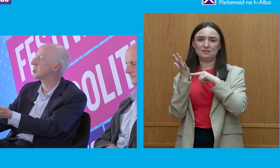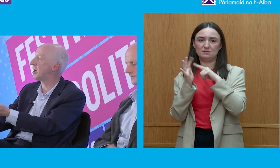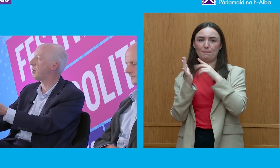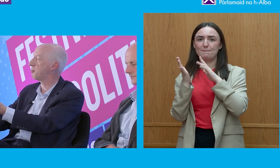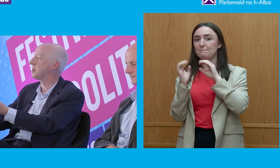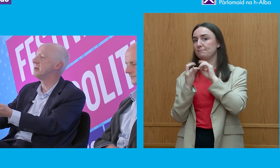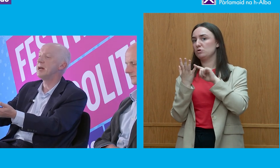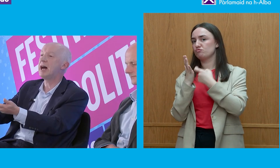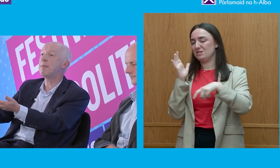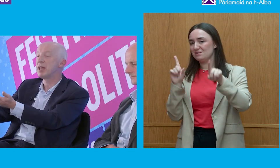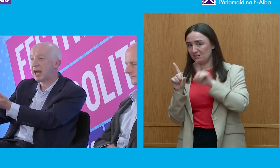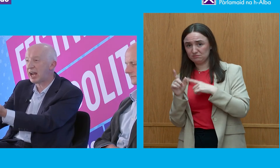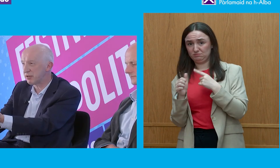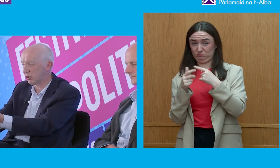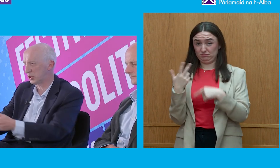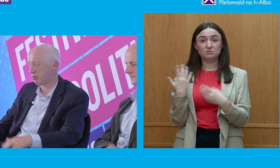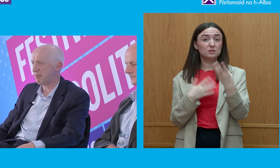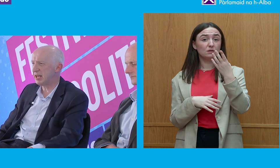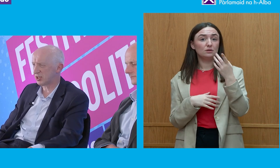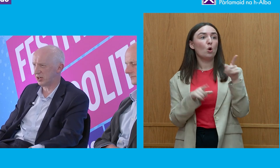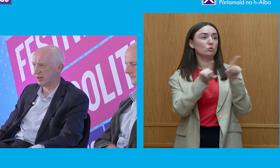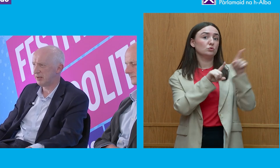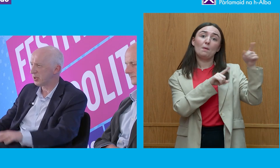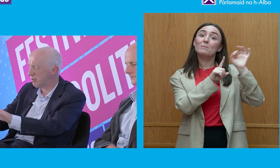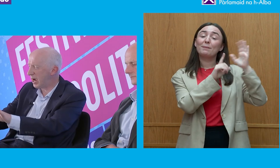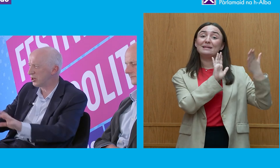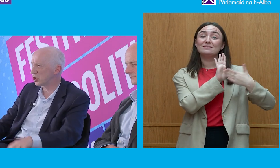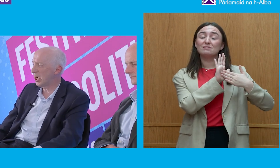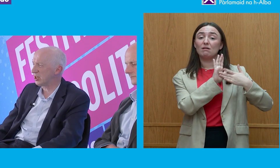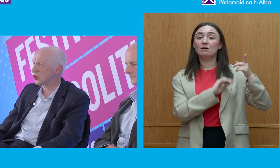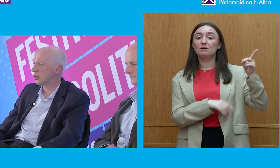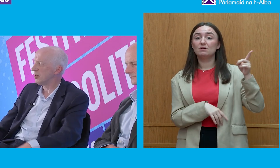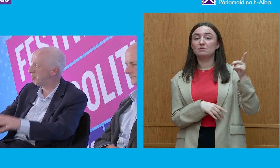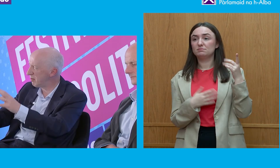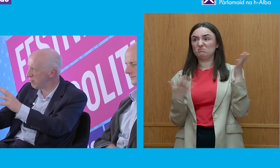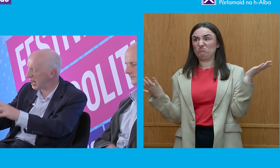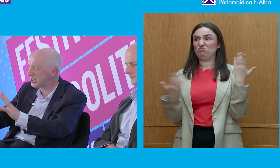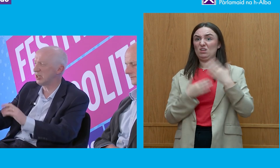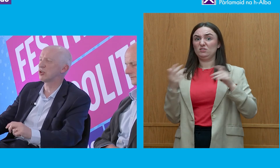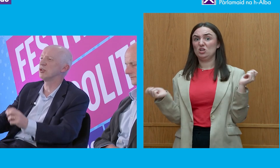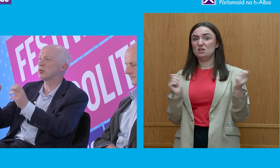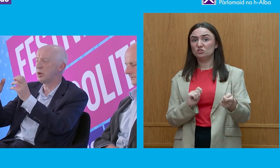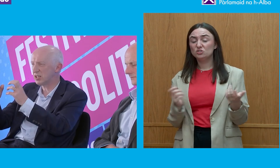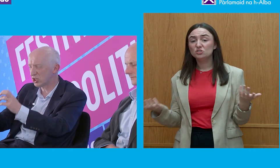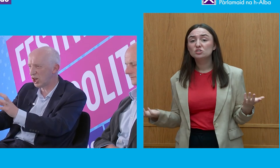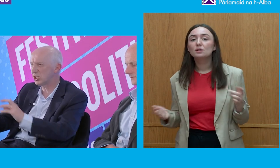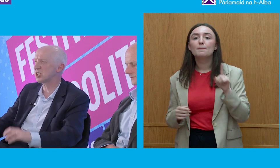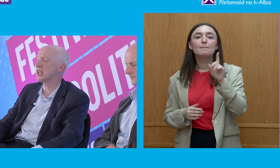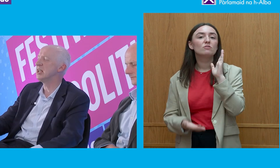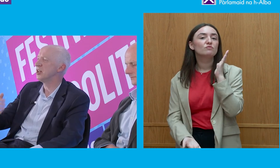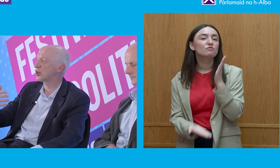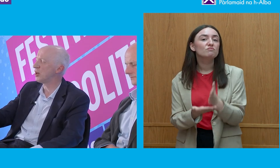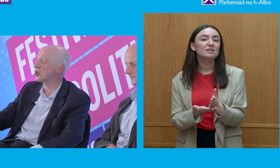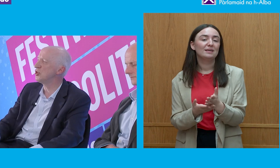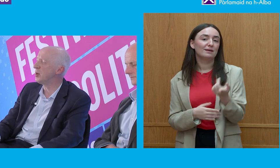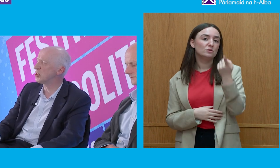franchise, by the way, everybody, and, of course, the Prime Minister, remain unchanged. But in reality, of course, we started to